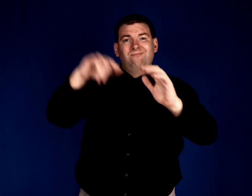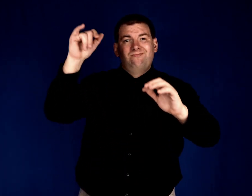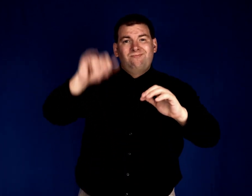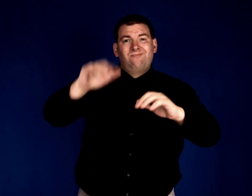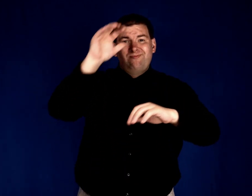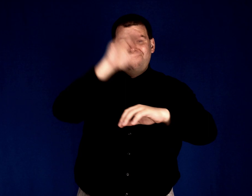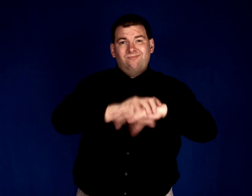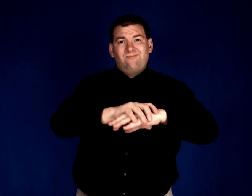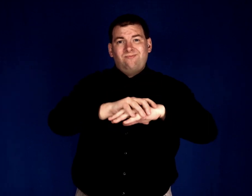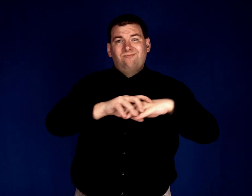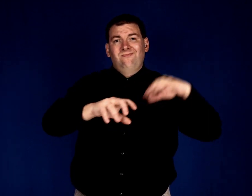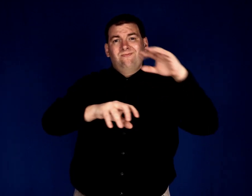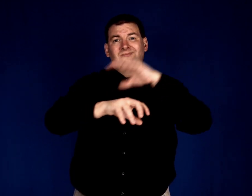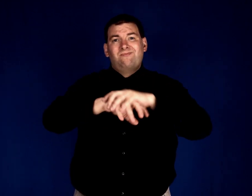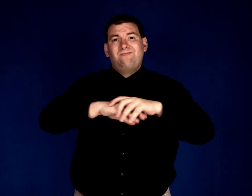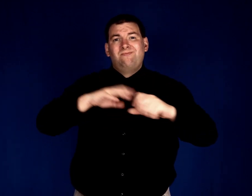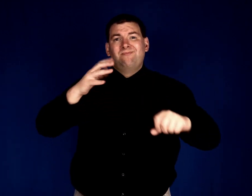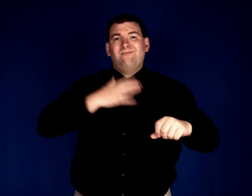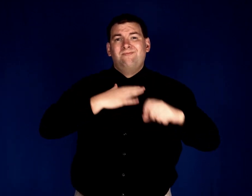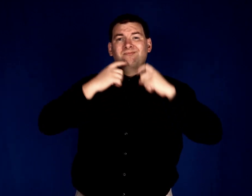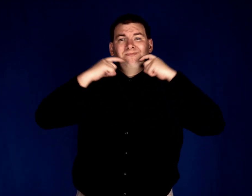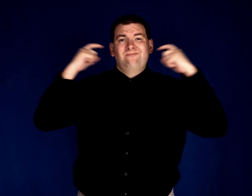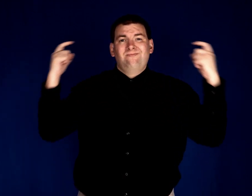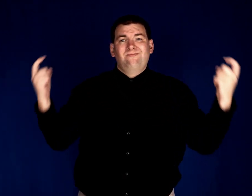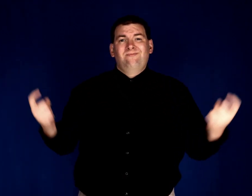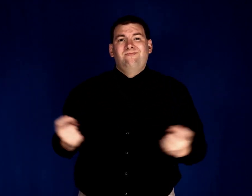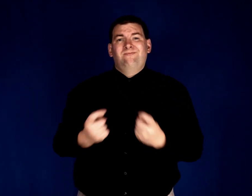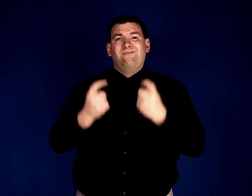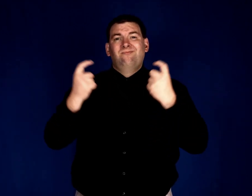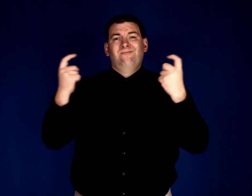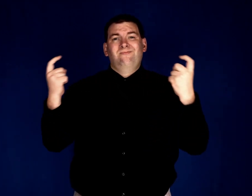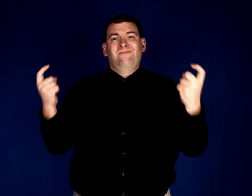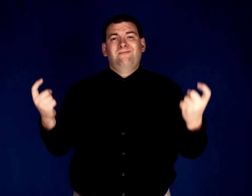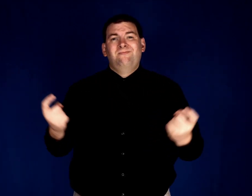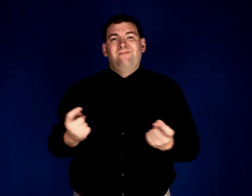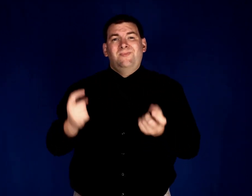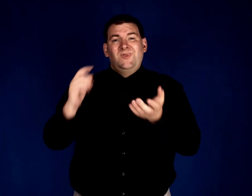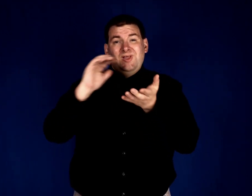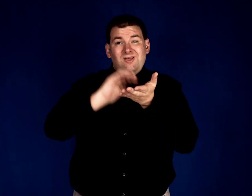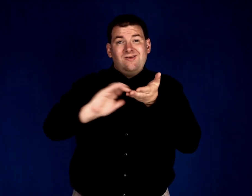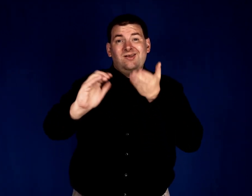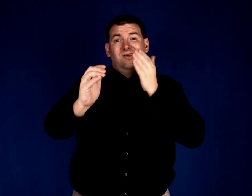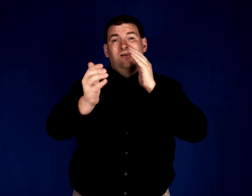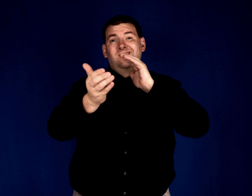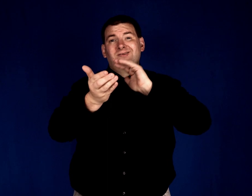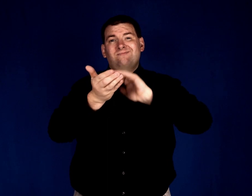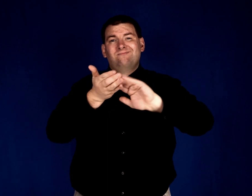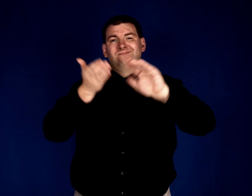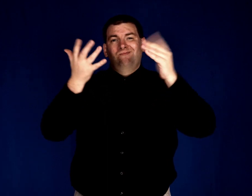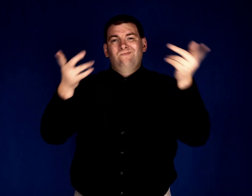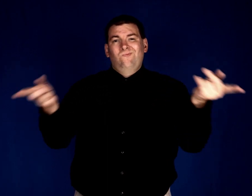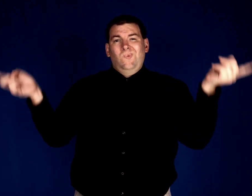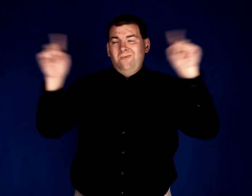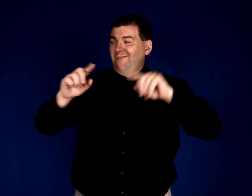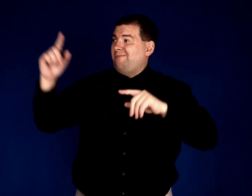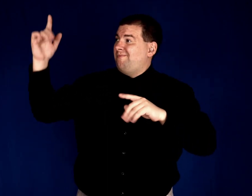covered my sin Forgiven when mercy